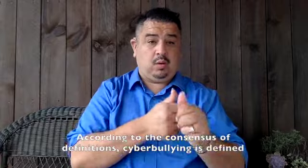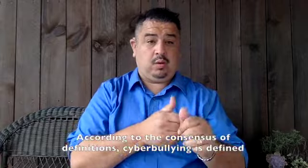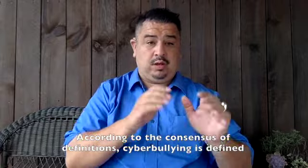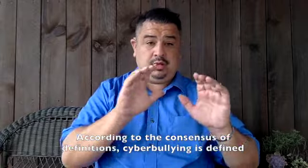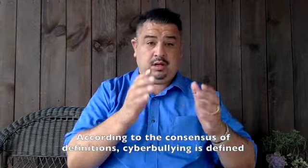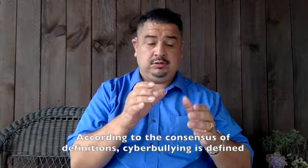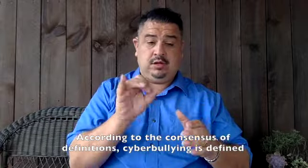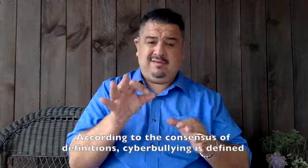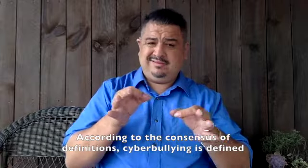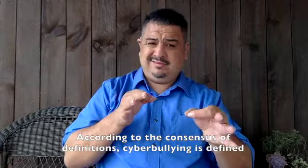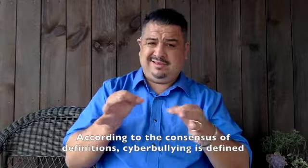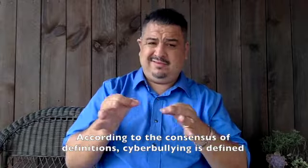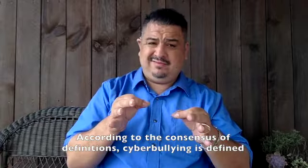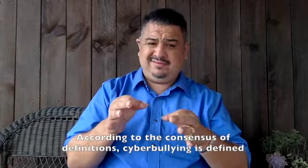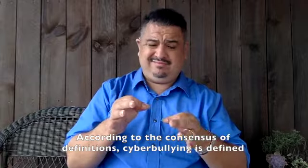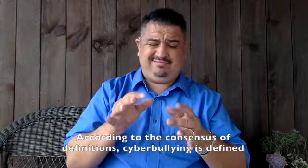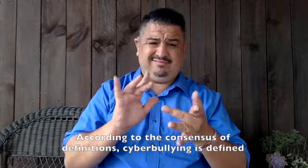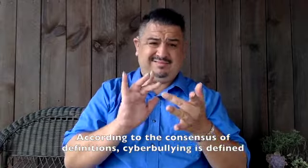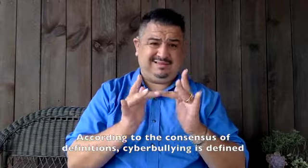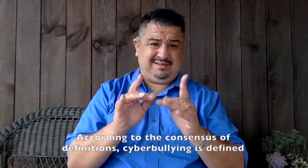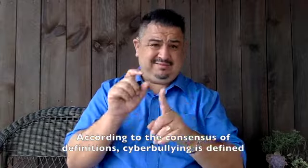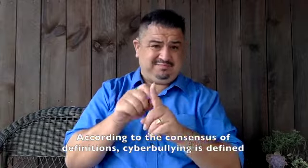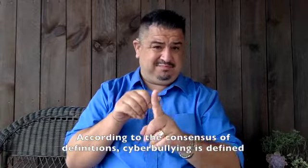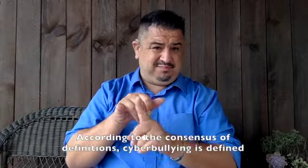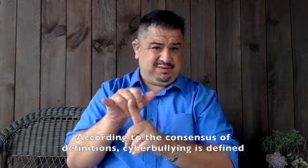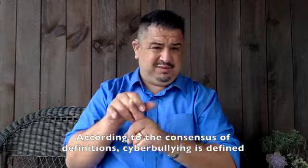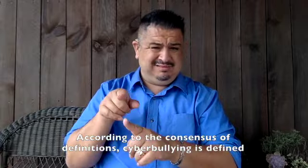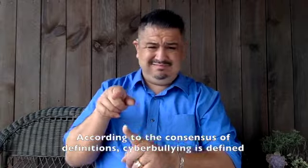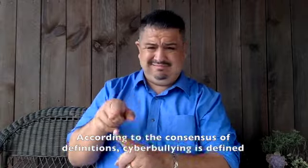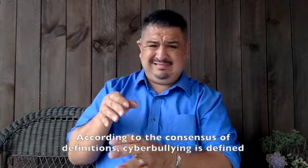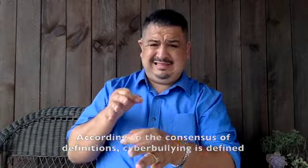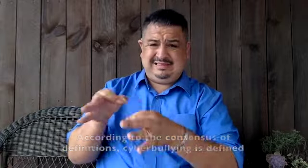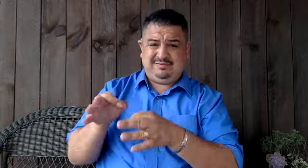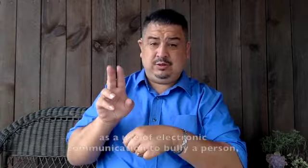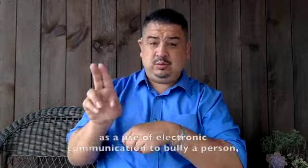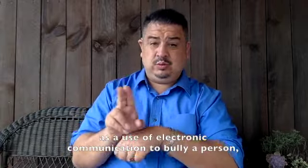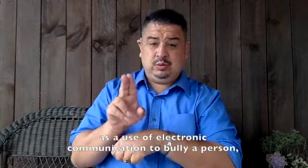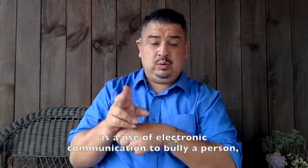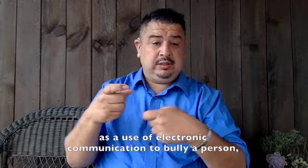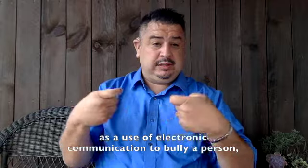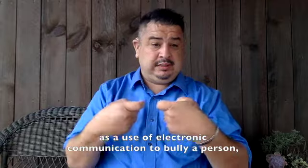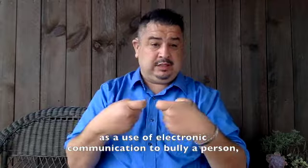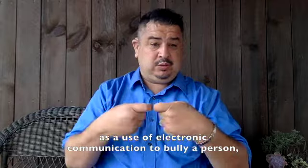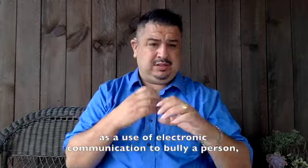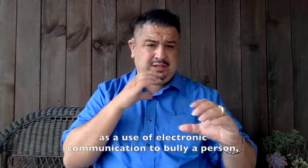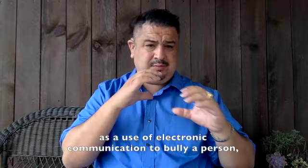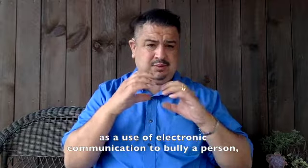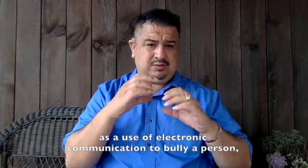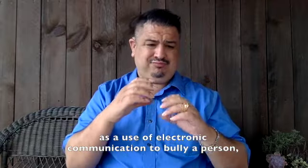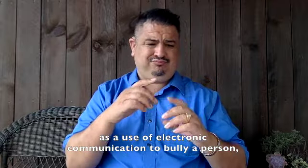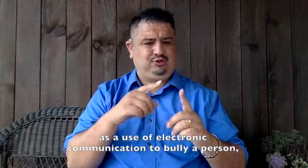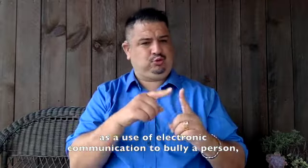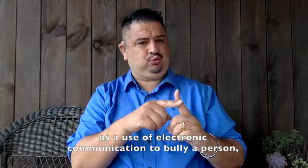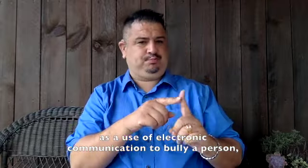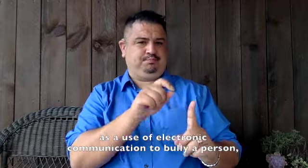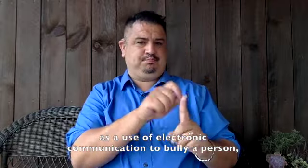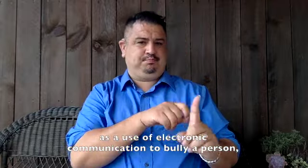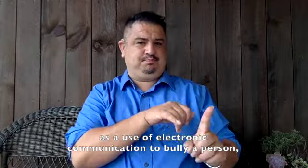According to the consensus of definitions, cyber bullying is defined as a use of electronic communication